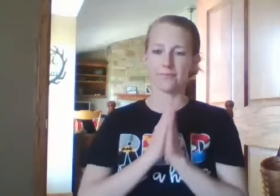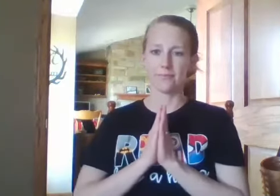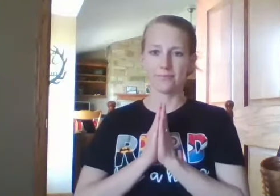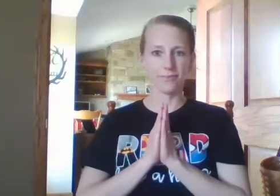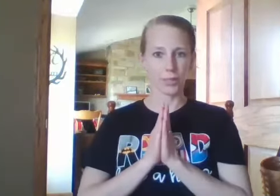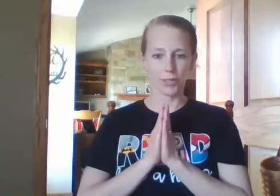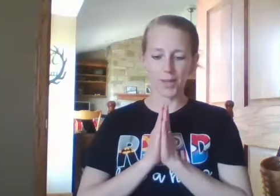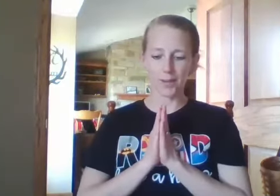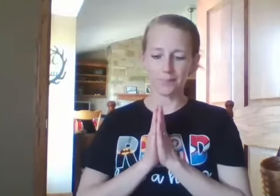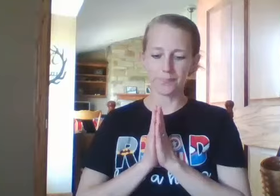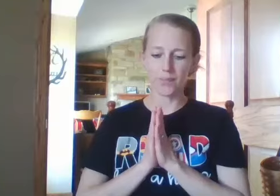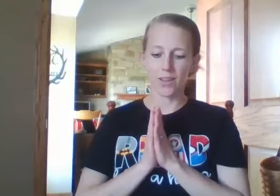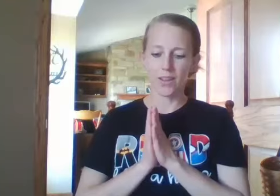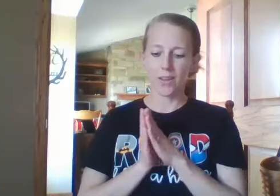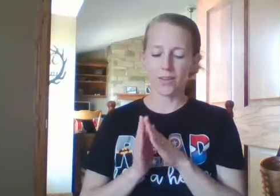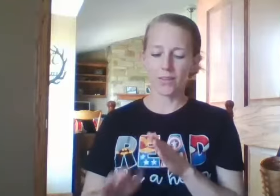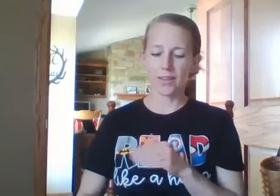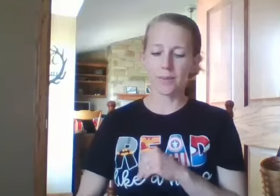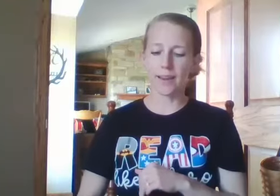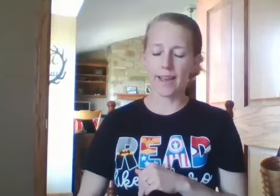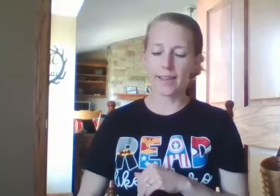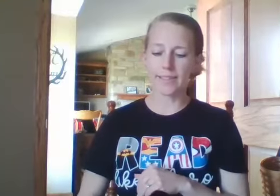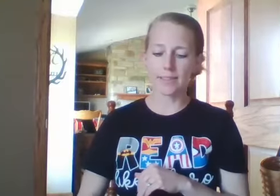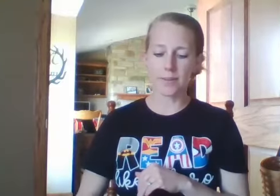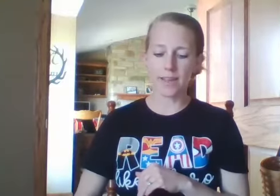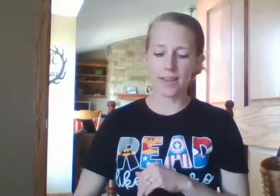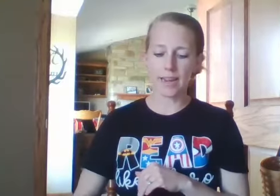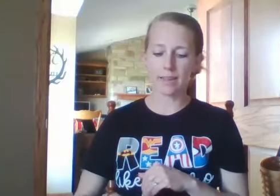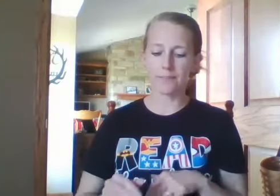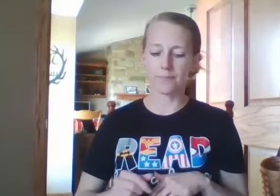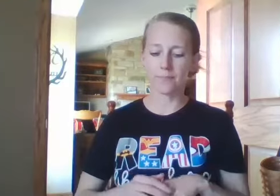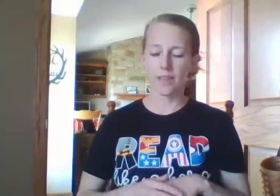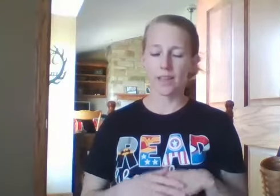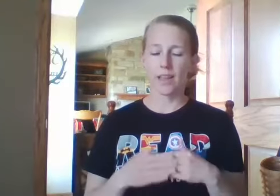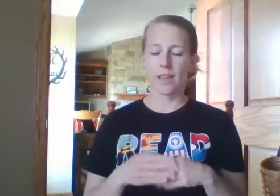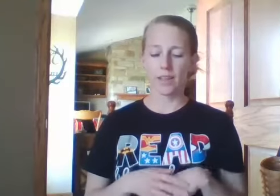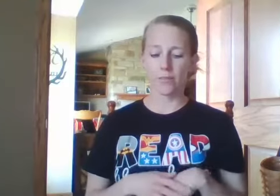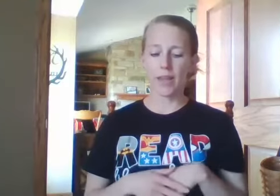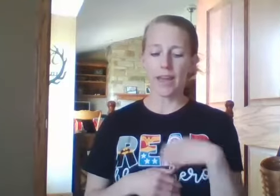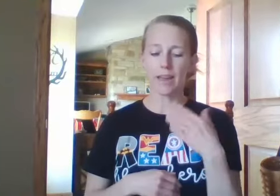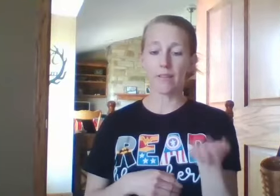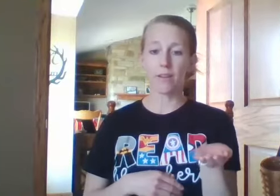Good job. All right, we're gonna add to the beginning. If we have